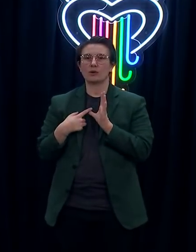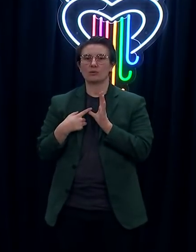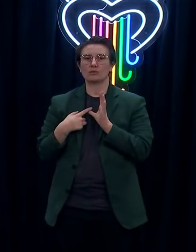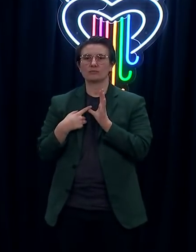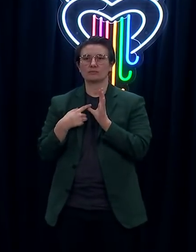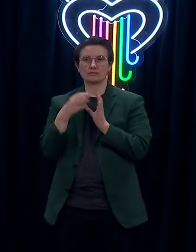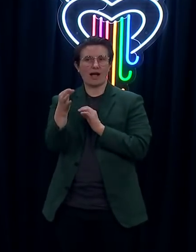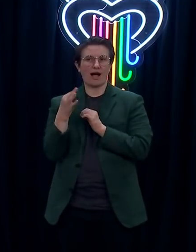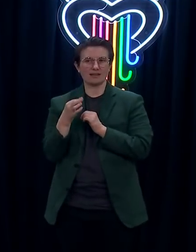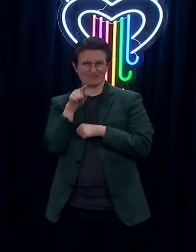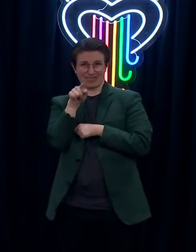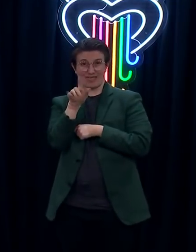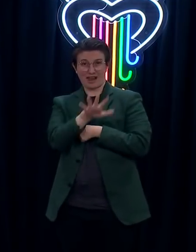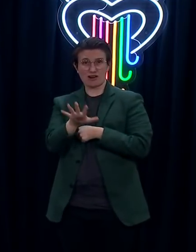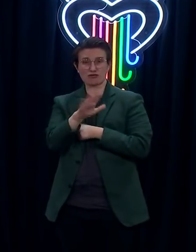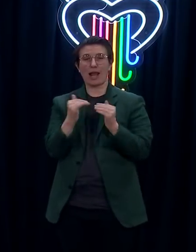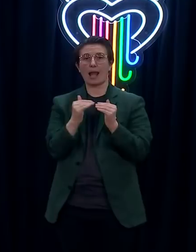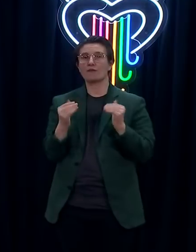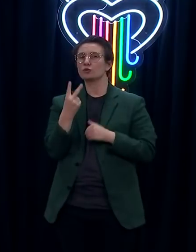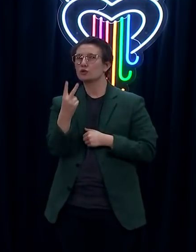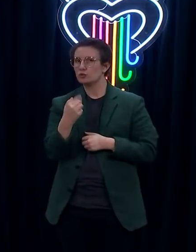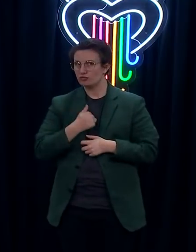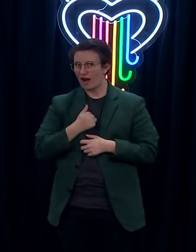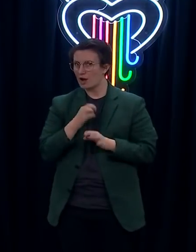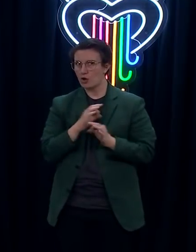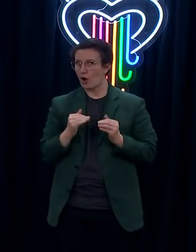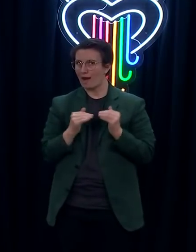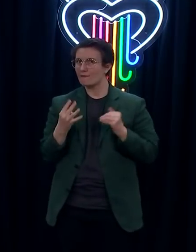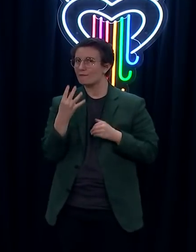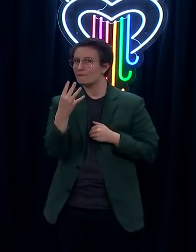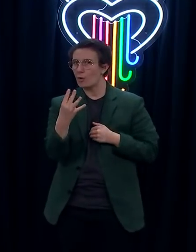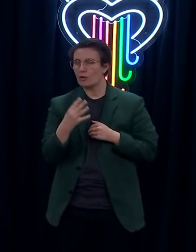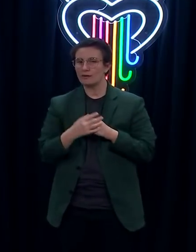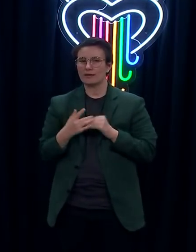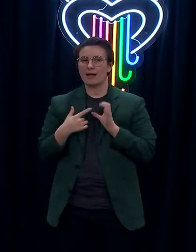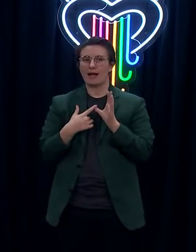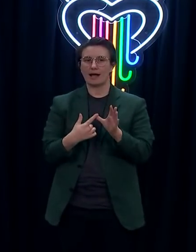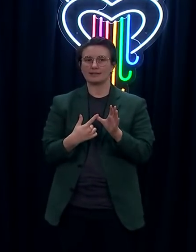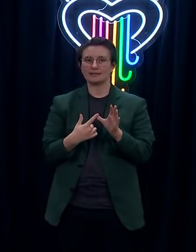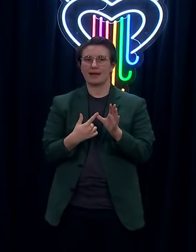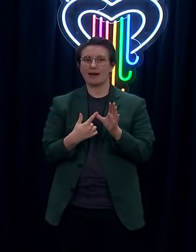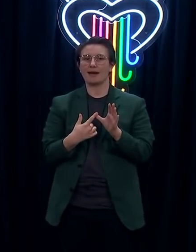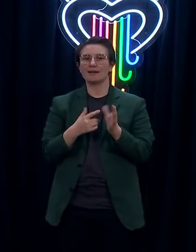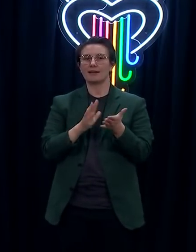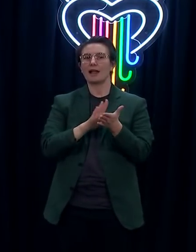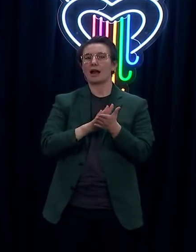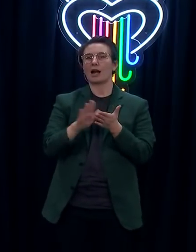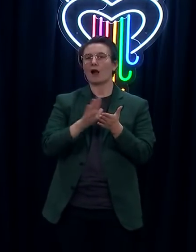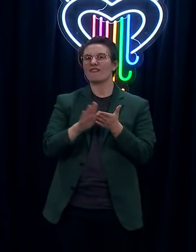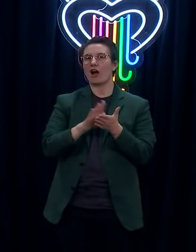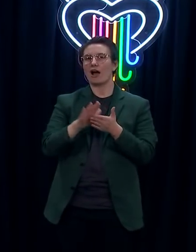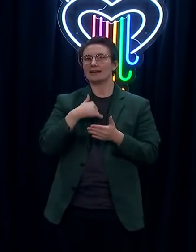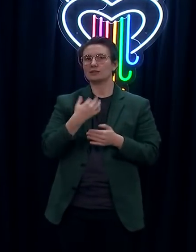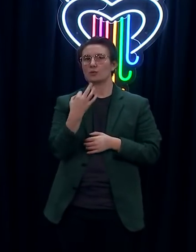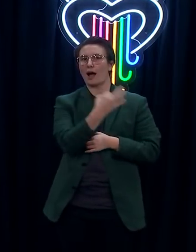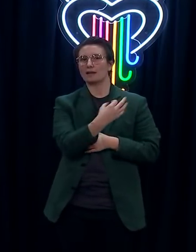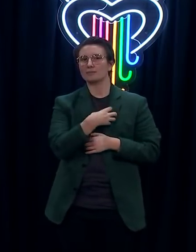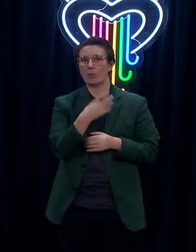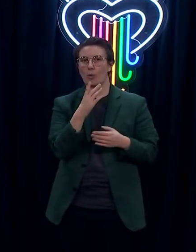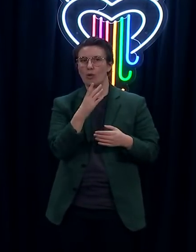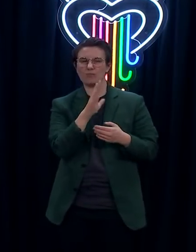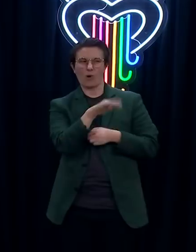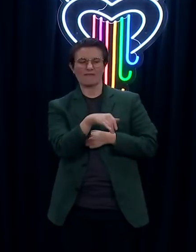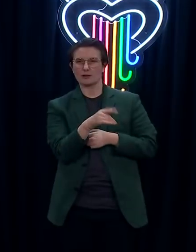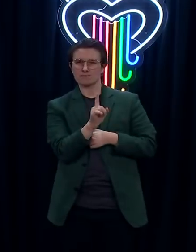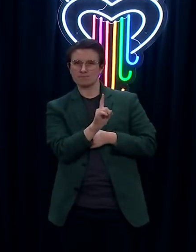knowledge of where they have travelled, based on their past engagement with the justice system. There's GPS tracking involved here. But just for that, how